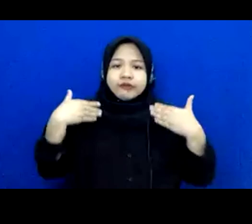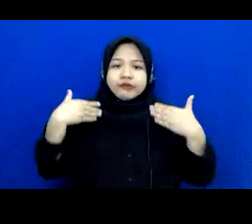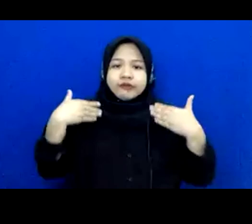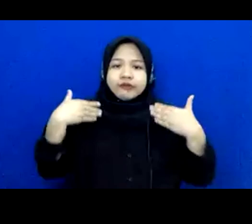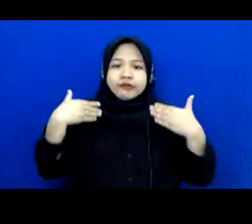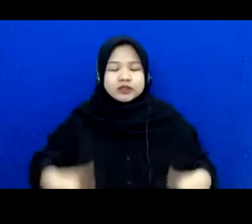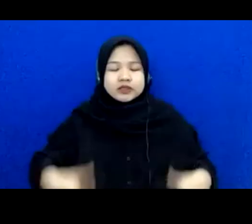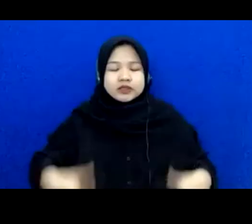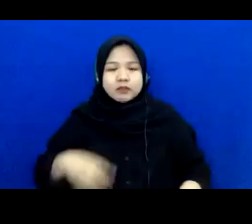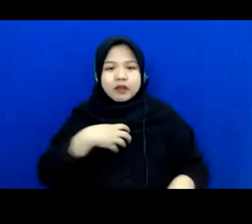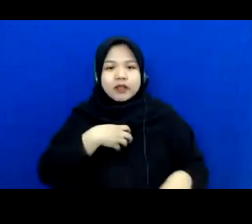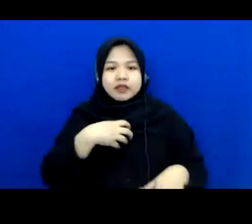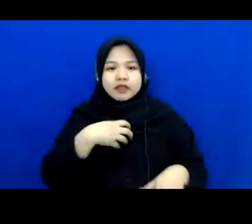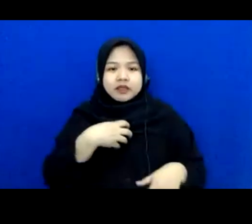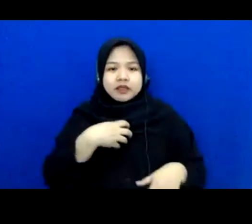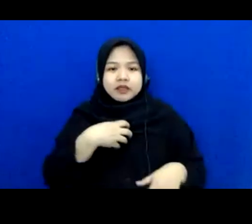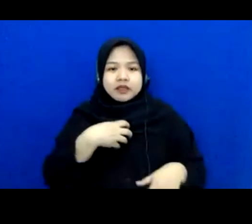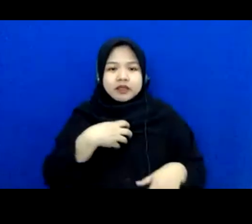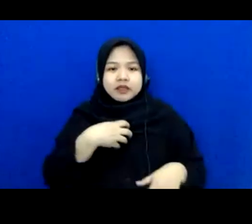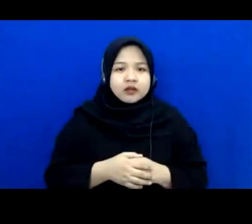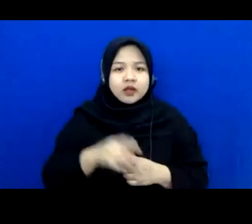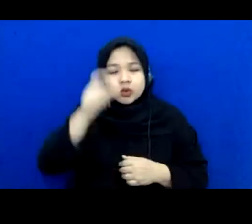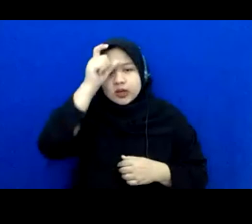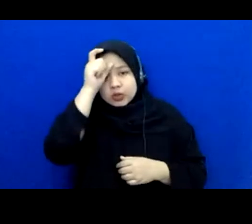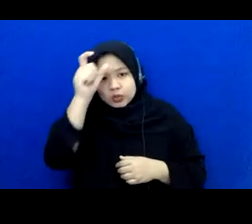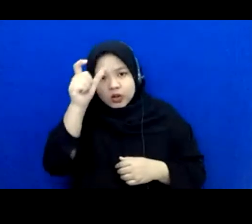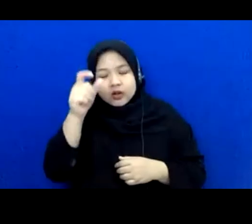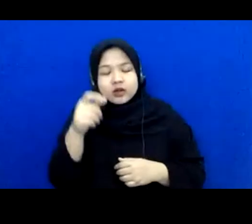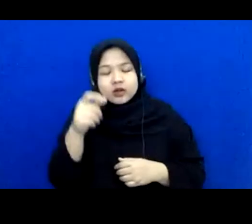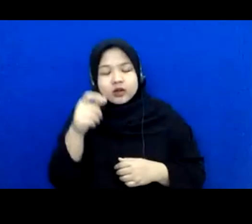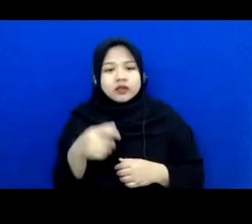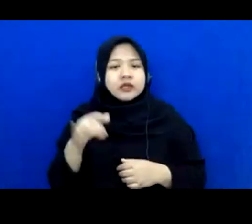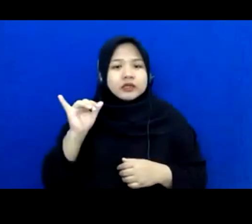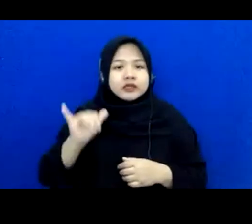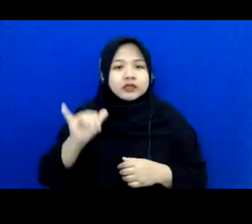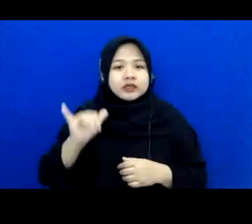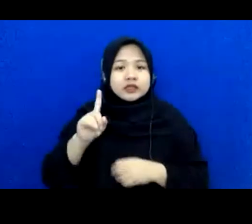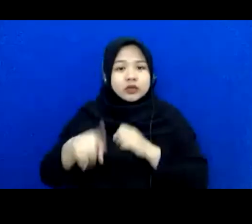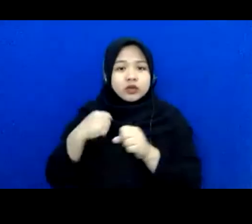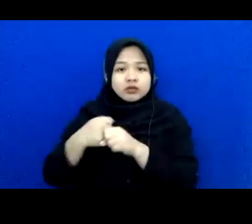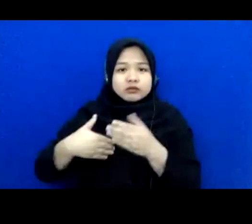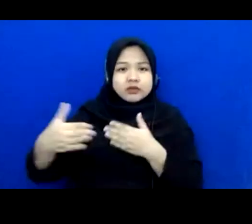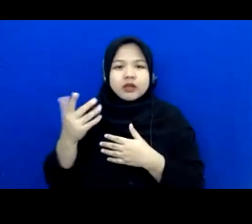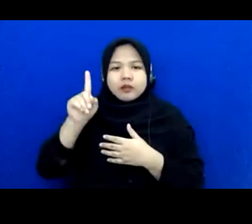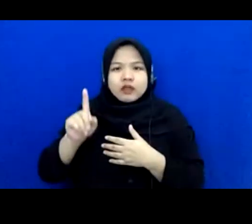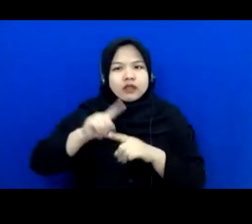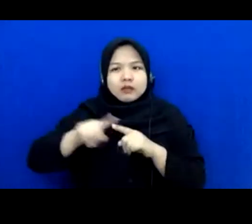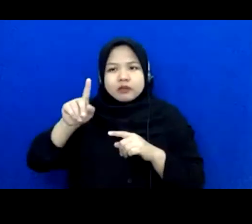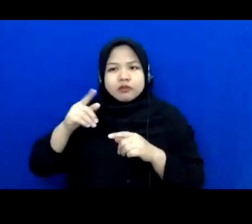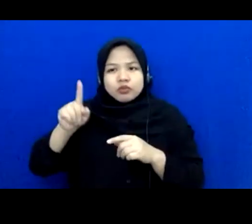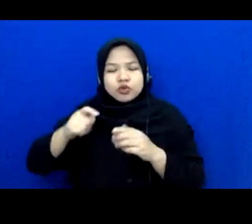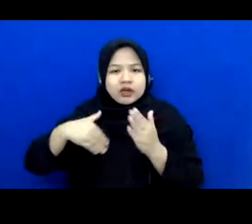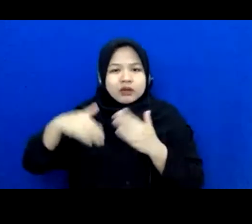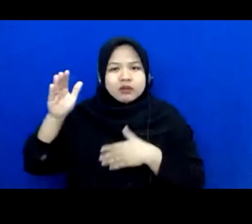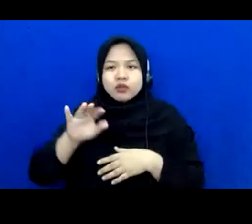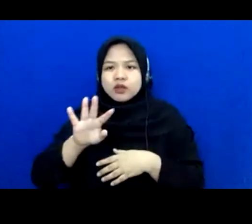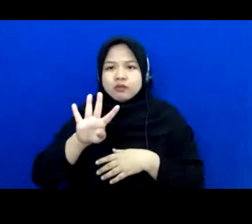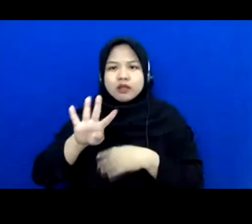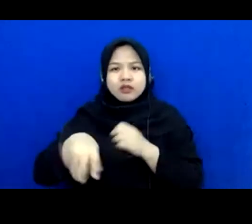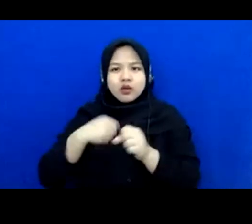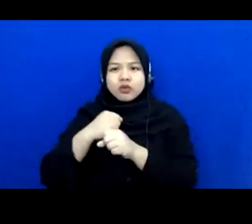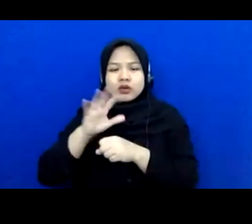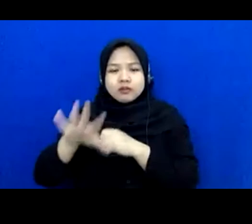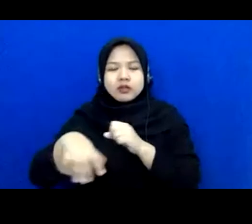people who are terminal illness do you know that he didn't die one year he survived five years six years so as of today we train and place over 2000